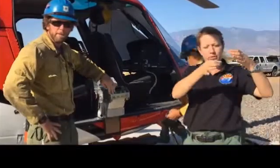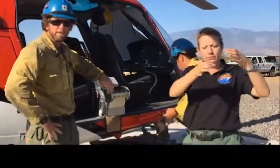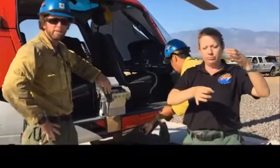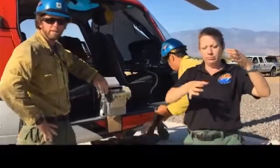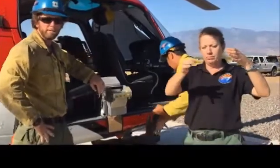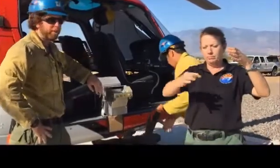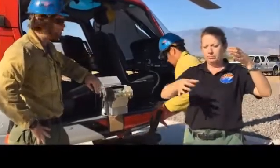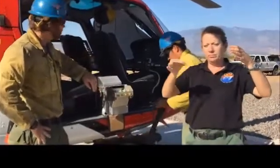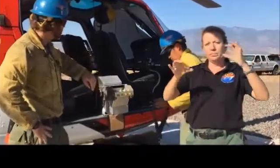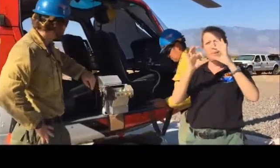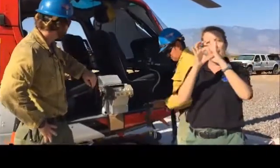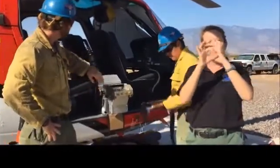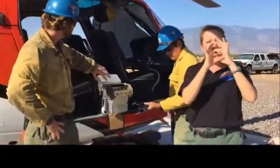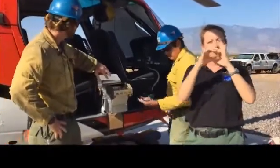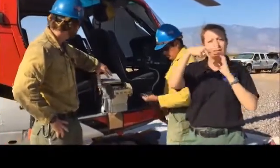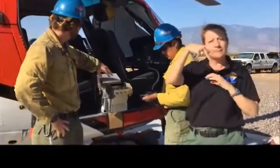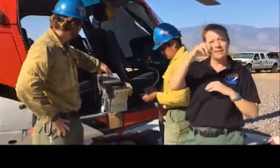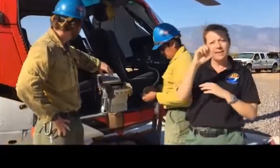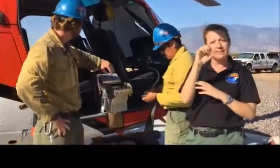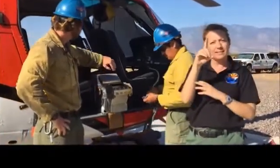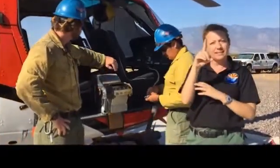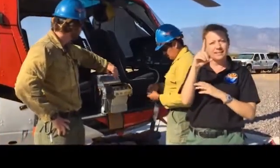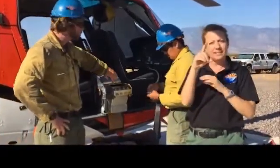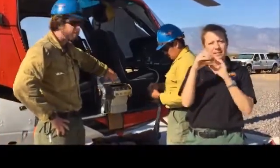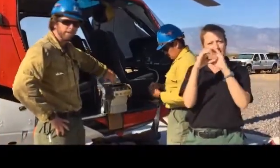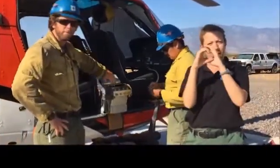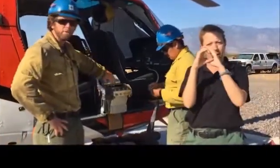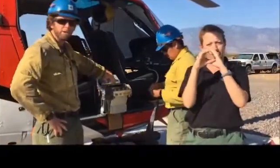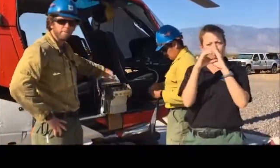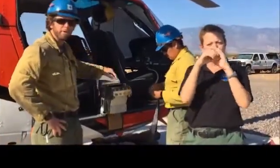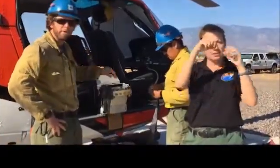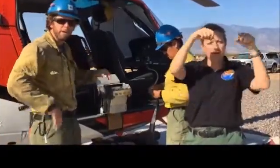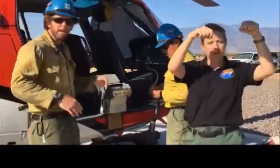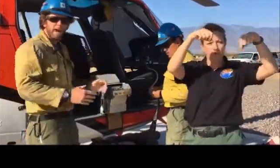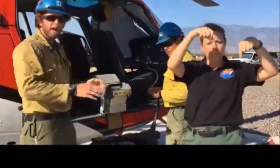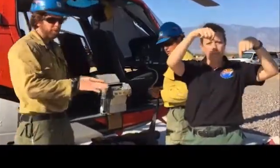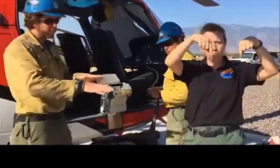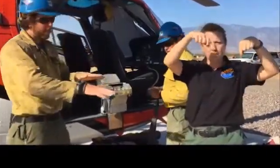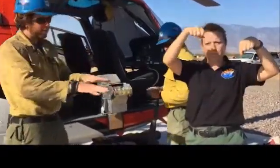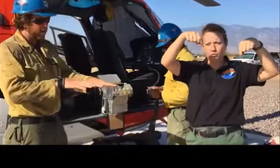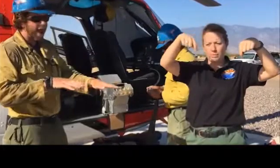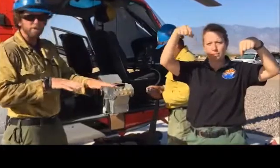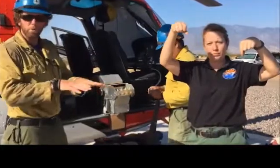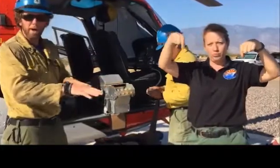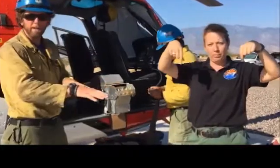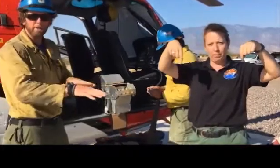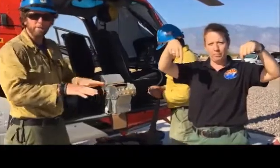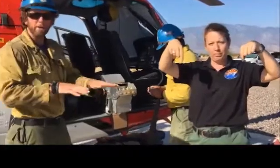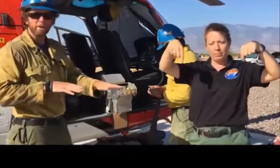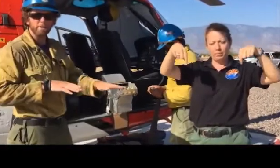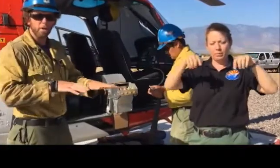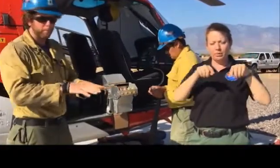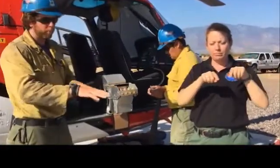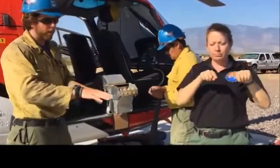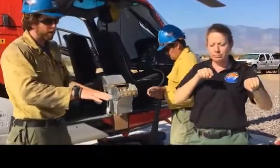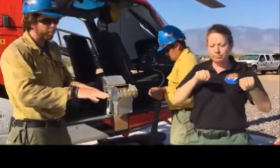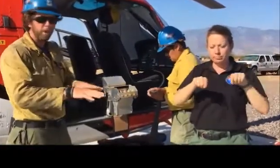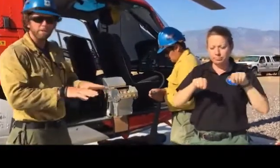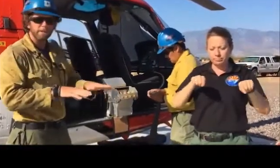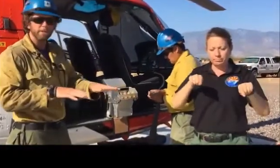PSD spheres, and they're going to drop into these four chambers, and those, they're actuated, so they're going to start plunging